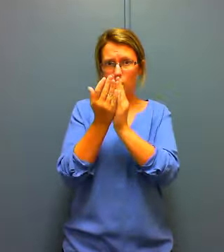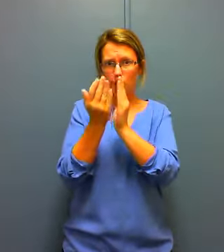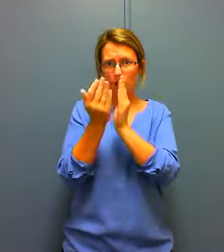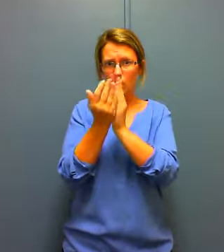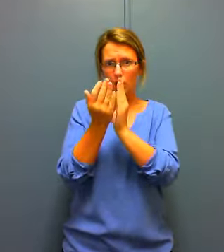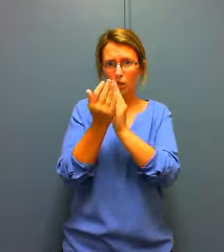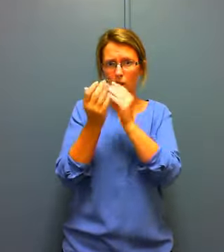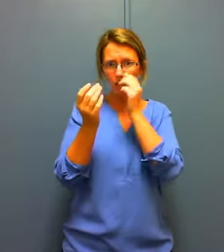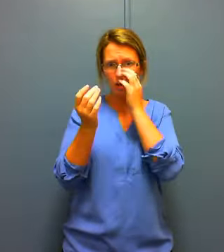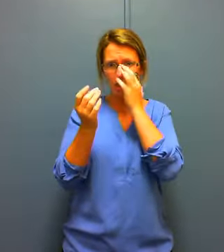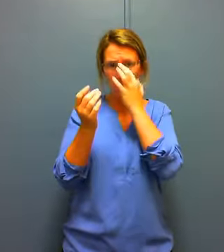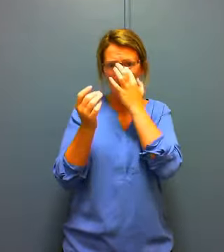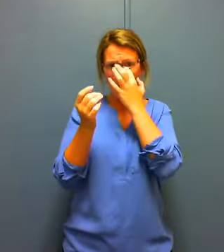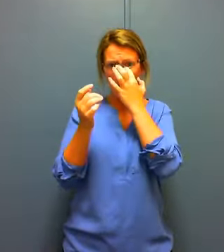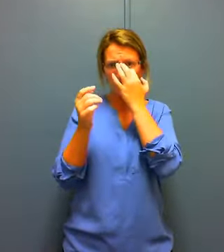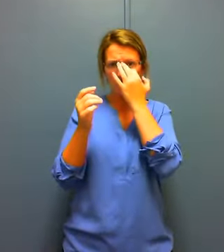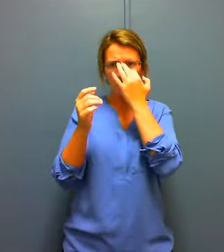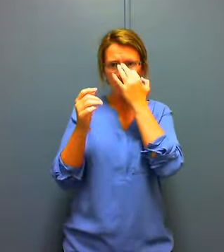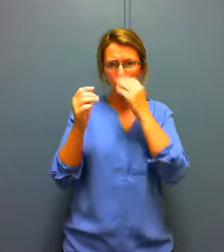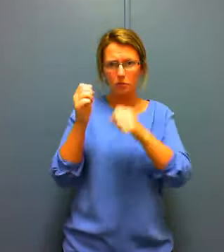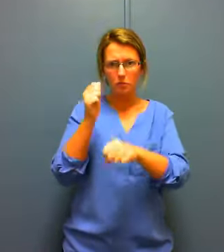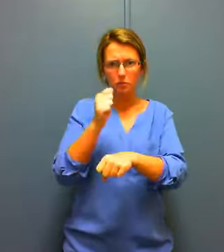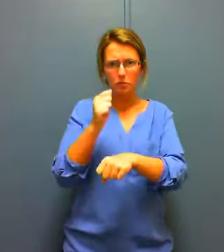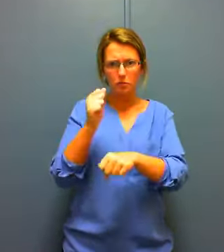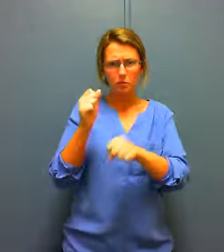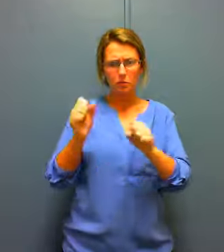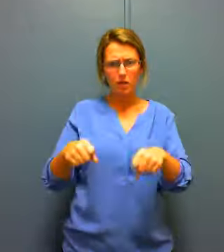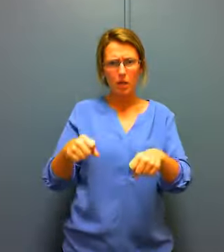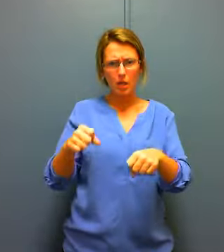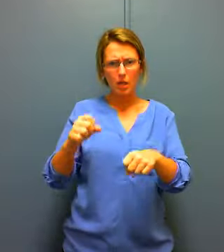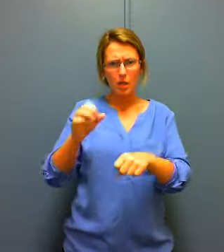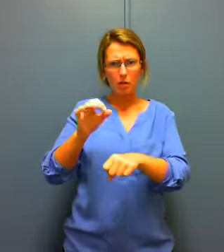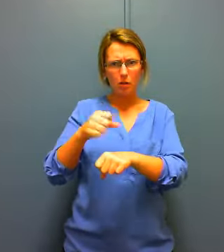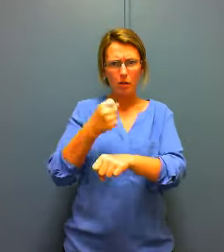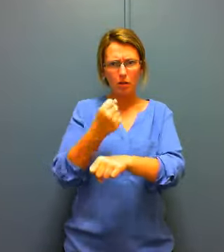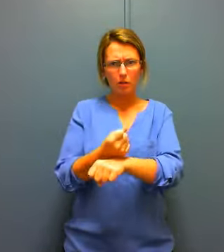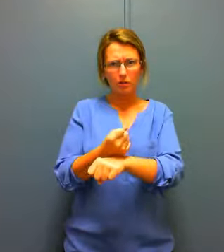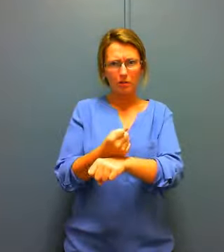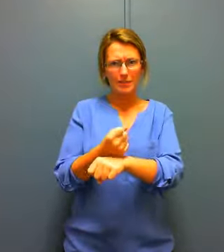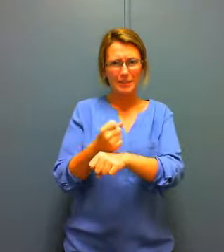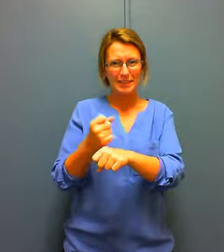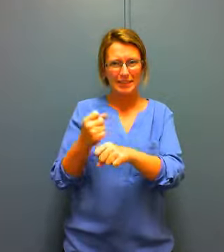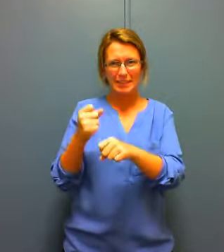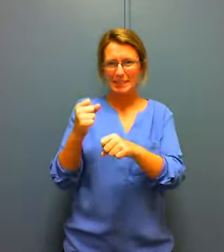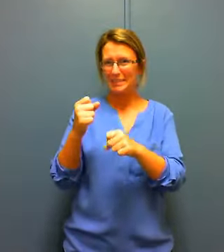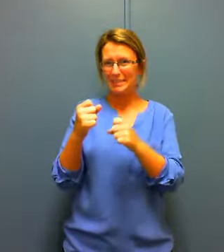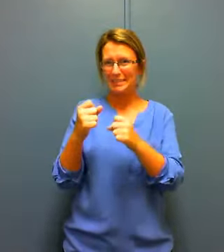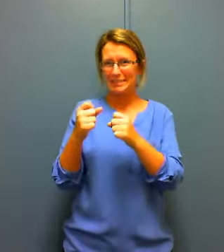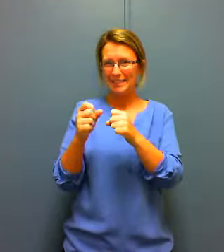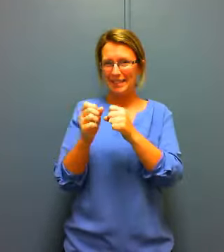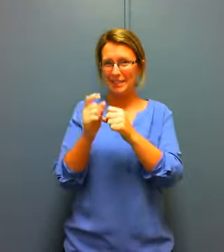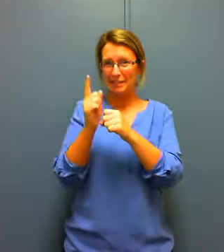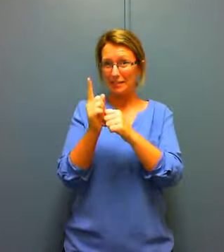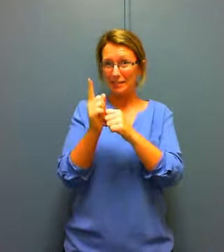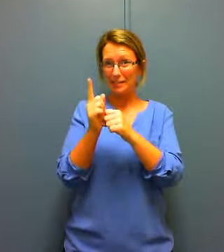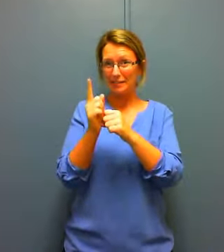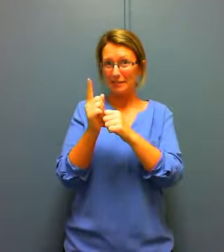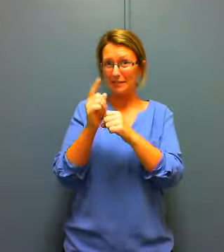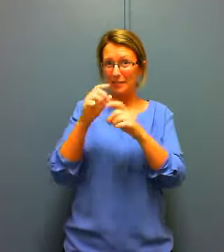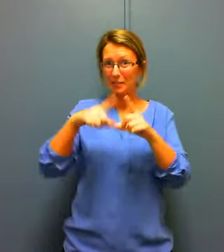locked yeah it's different yeah so now it's open right yeah are they all like this Papa yeah in America this